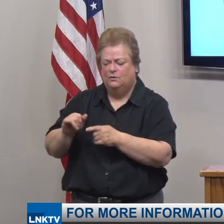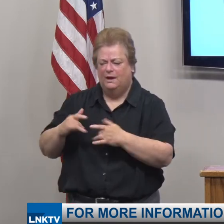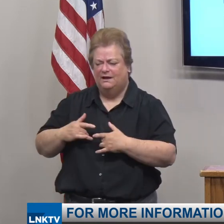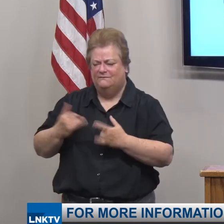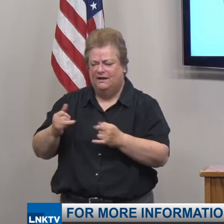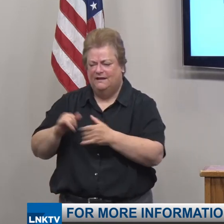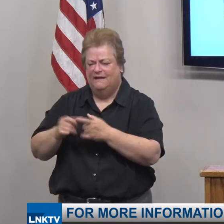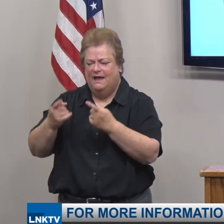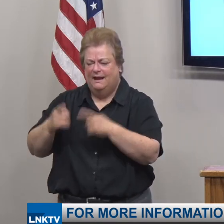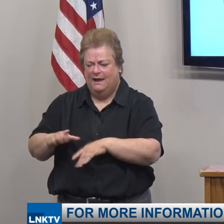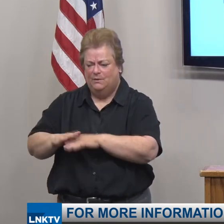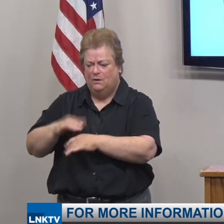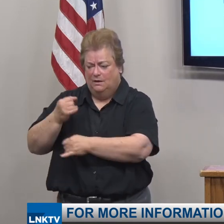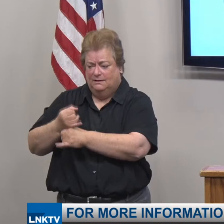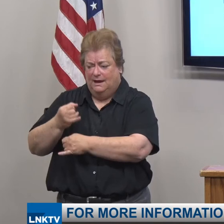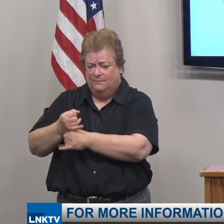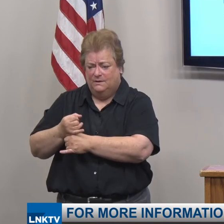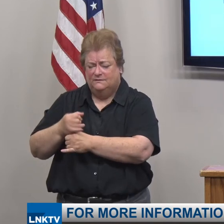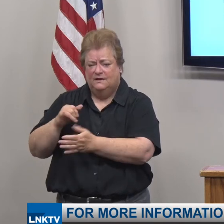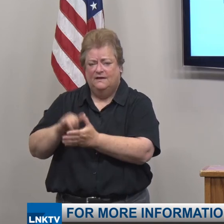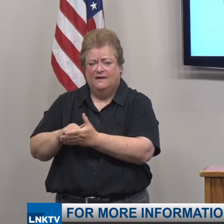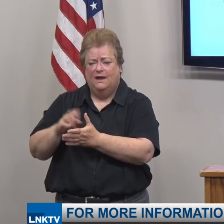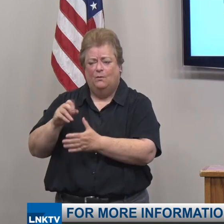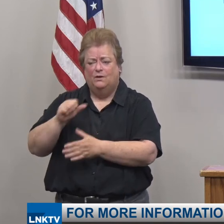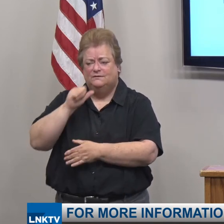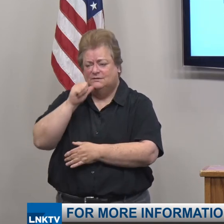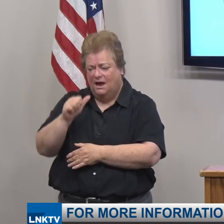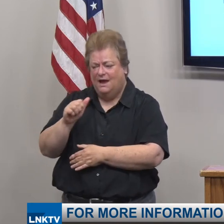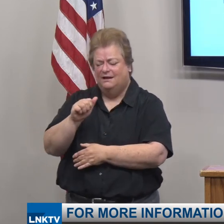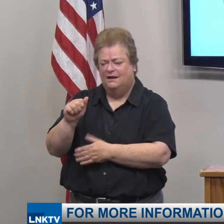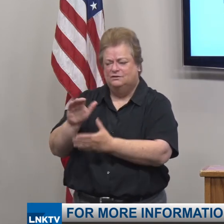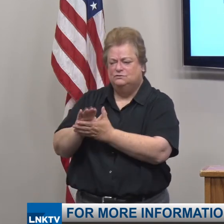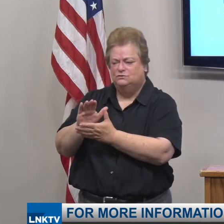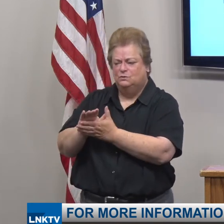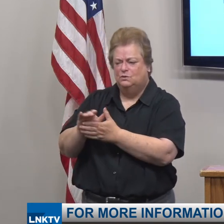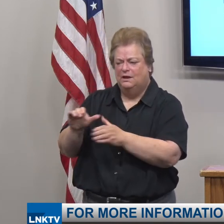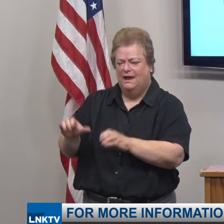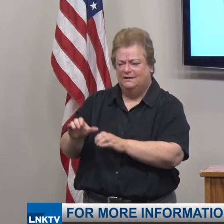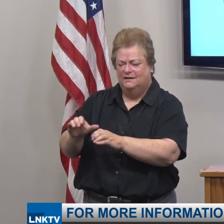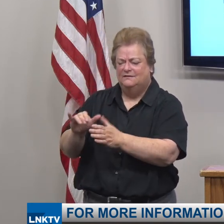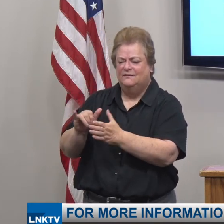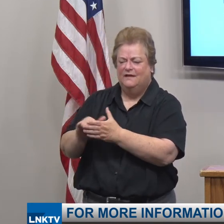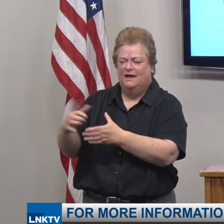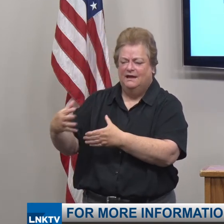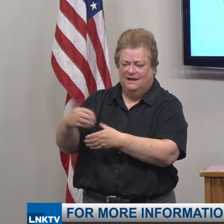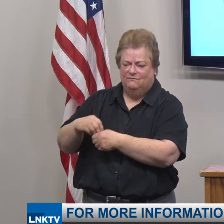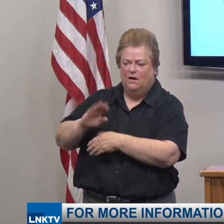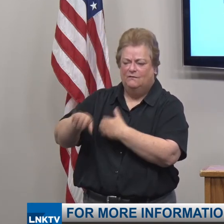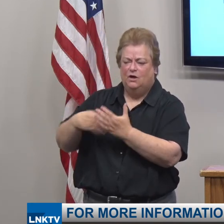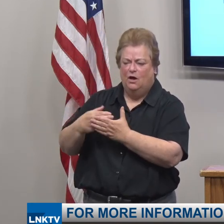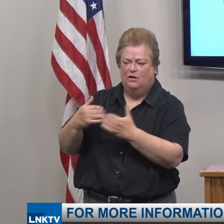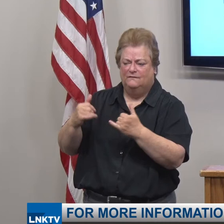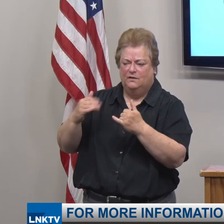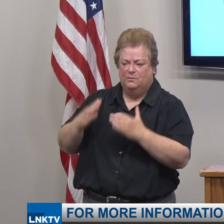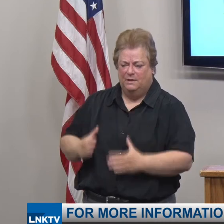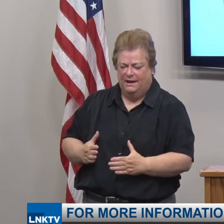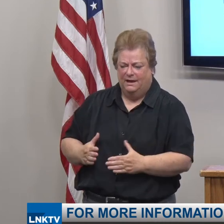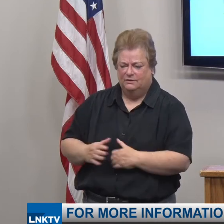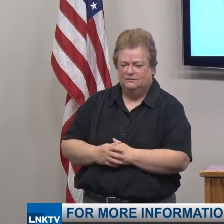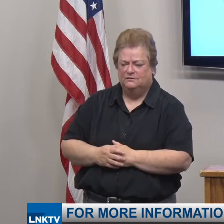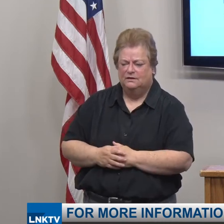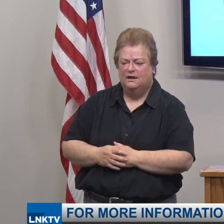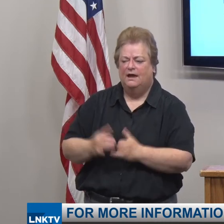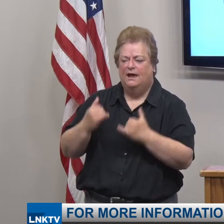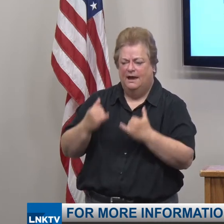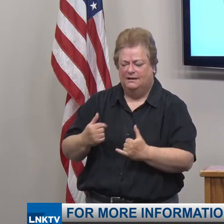place on campus that wasn't a school activity that involved all the players. And they were